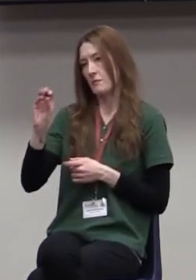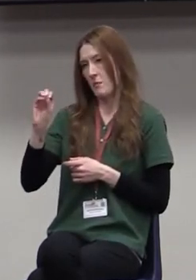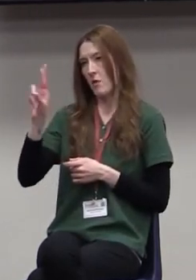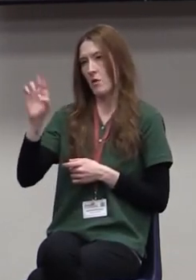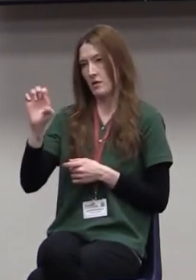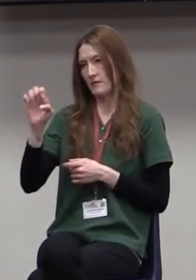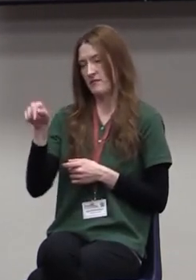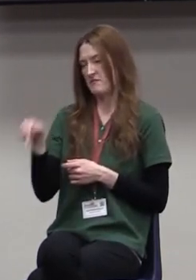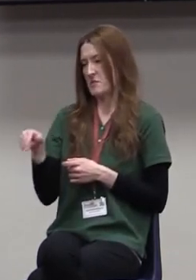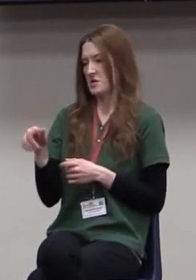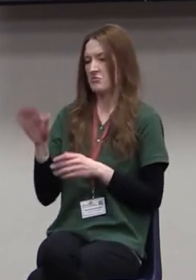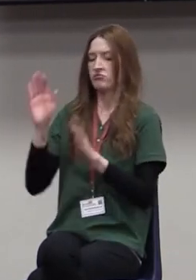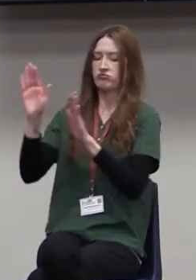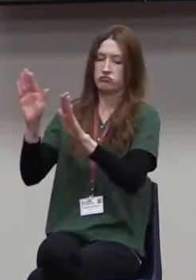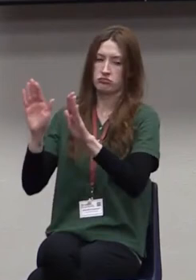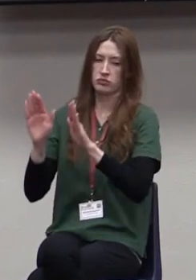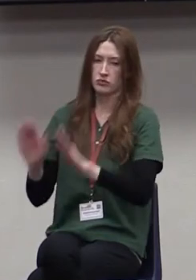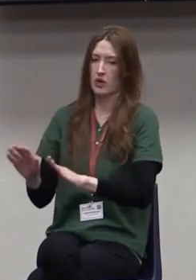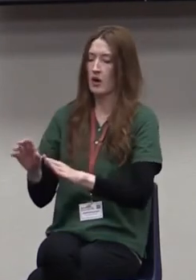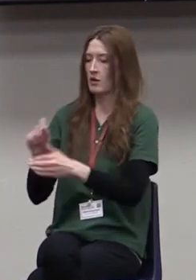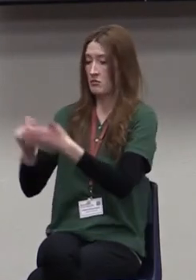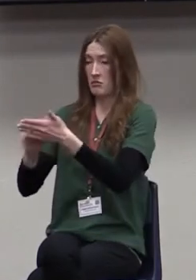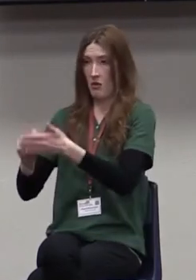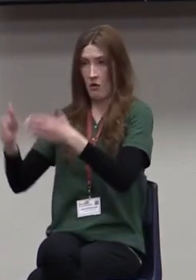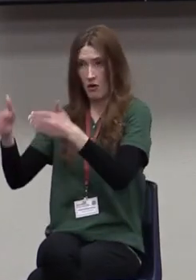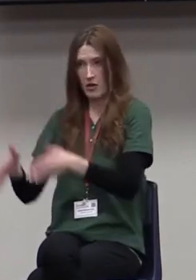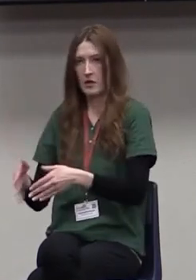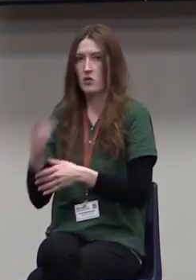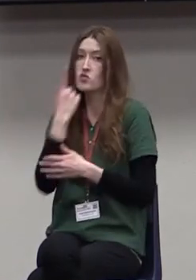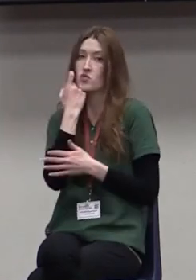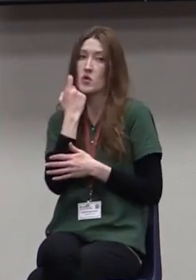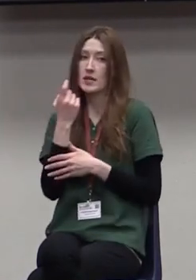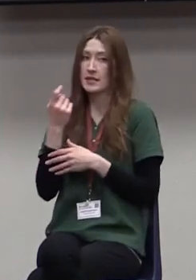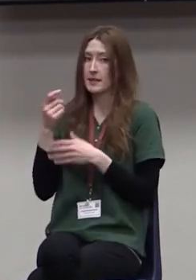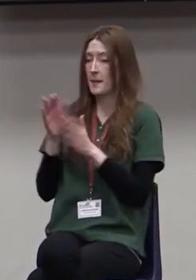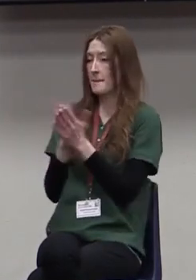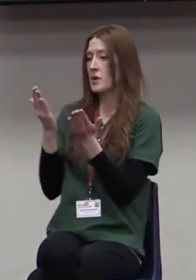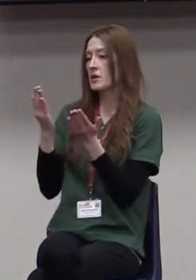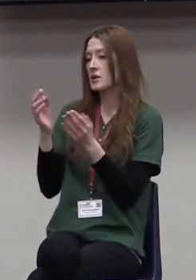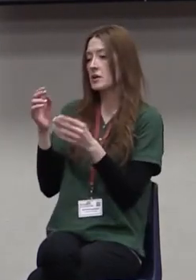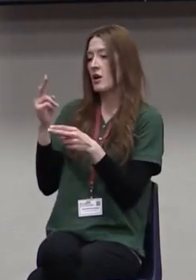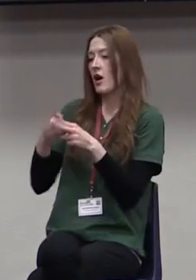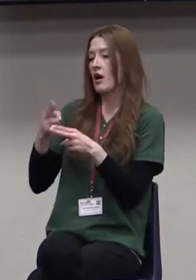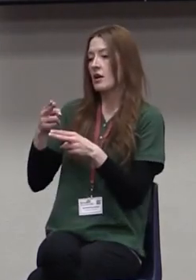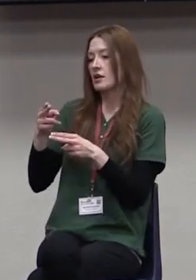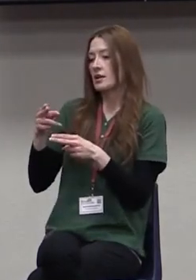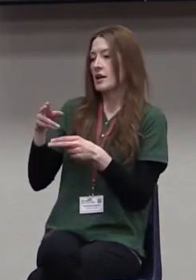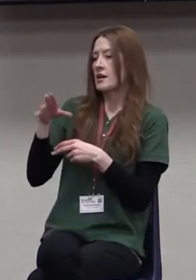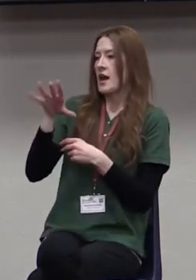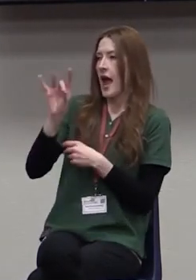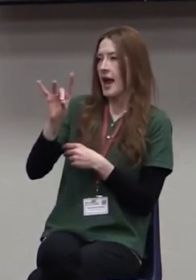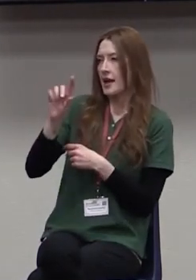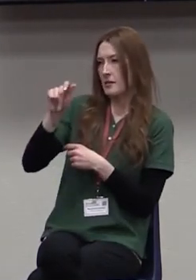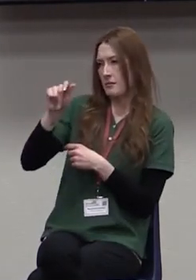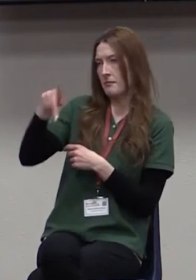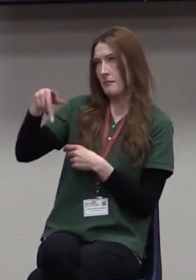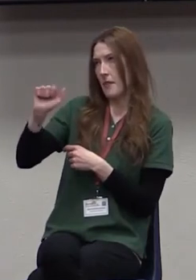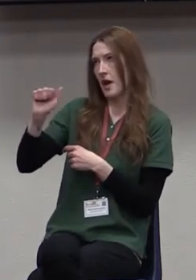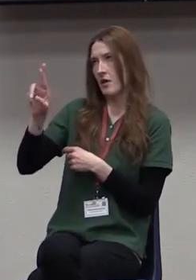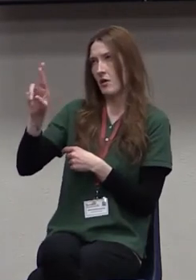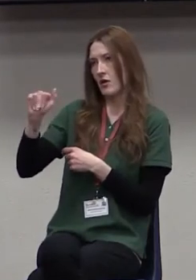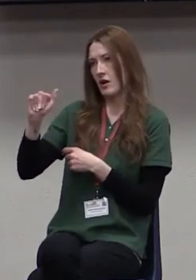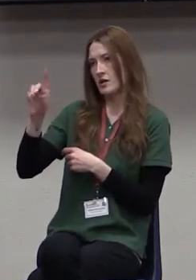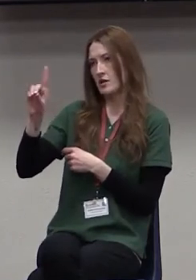He's written some incredible books. His most recent book is The Eight Paradoxes of Great Leaders. And I recommend it.